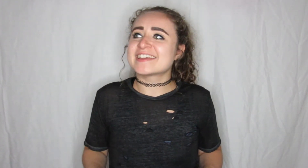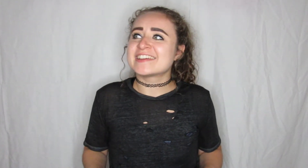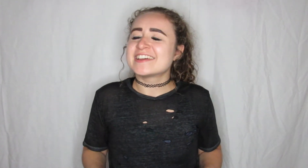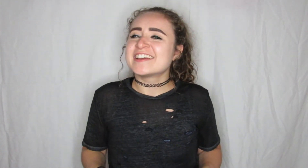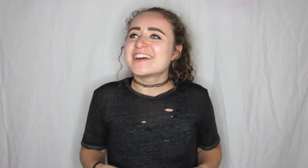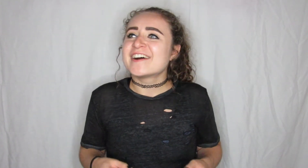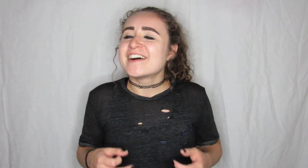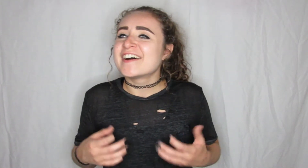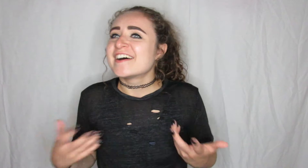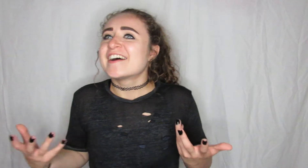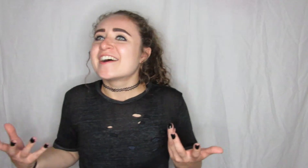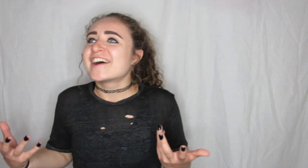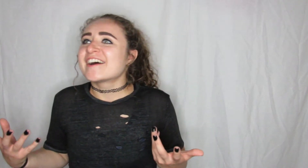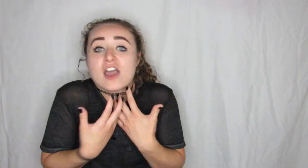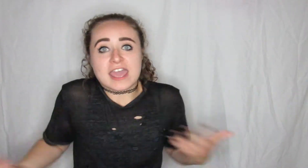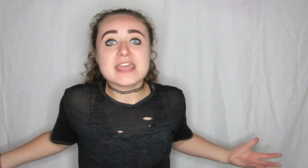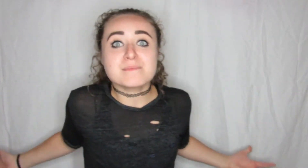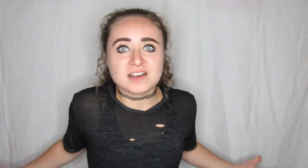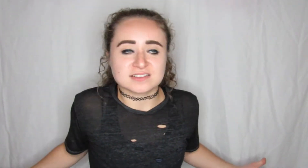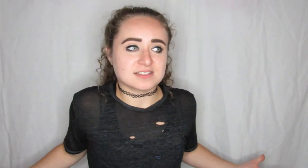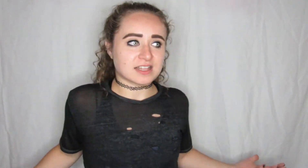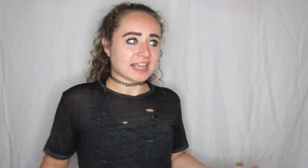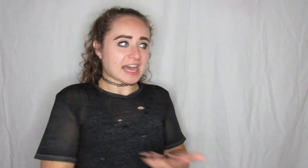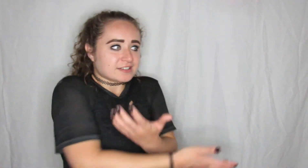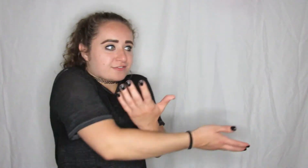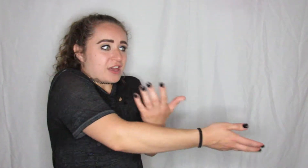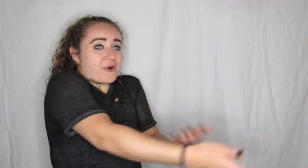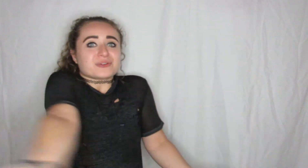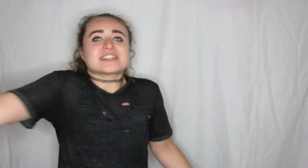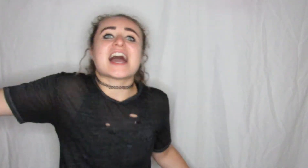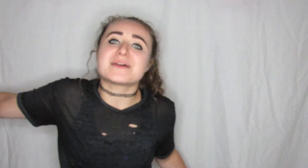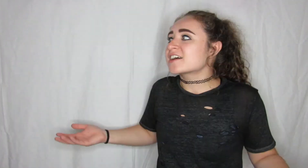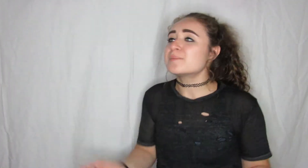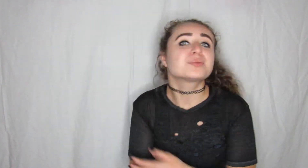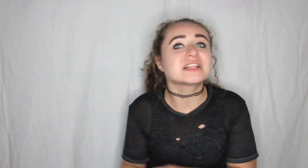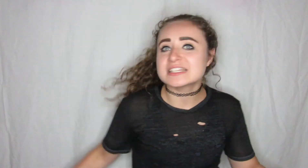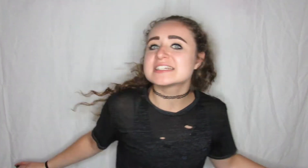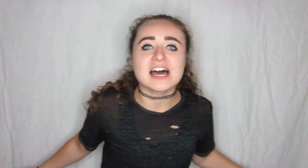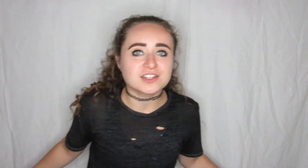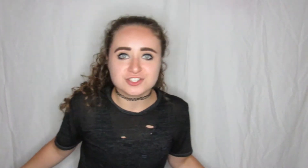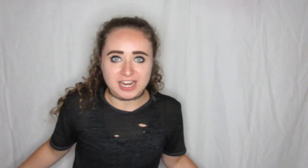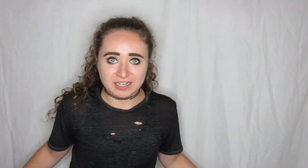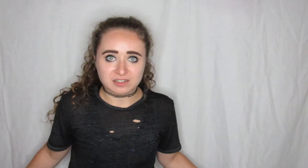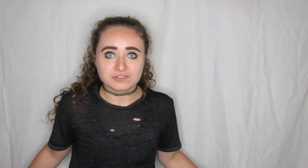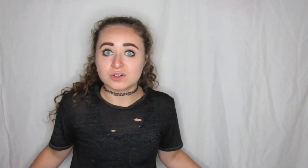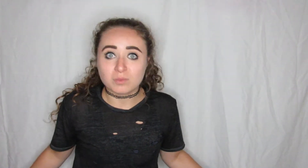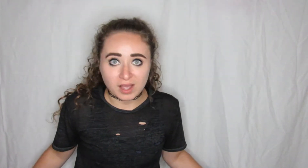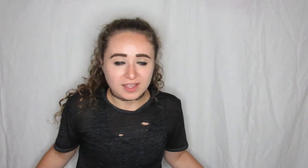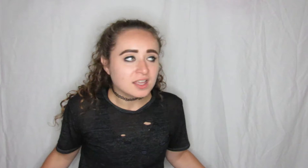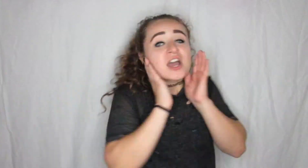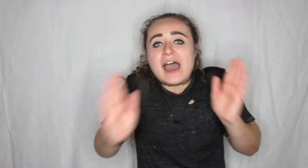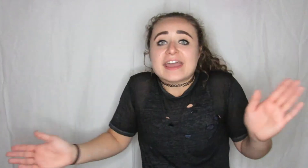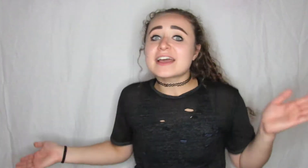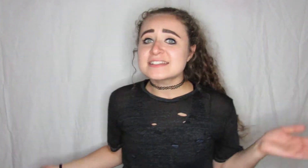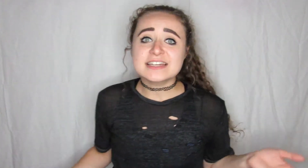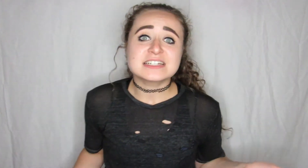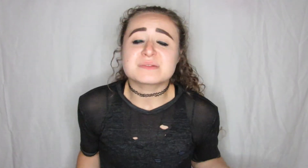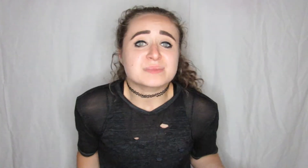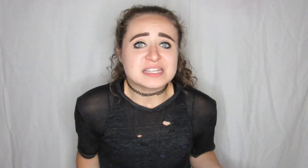eight months like out of the whole time completely down the drain for what I guess I didn't mean